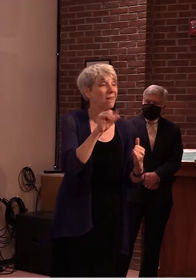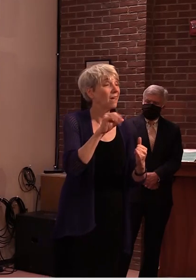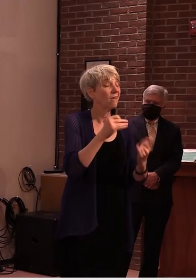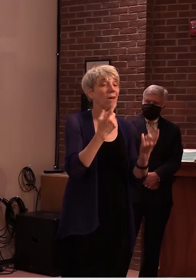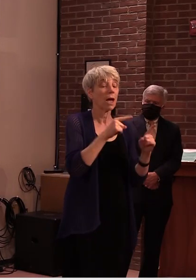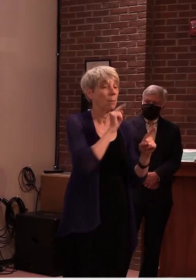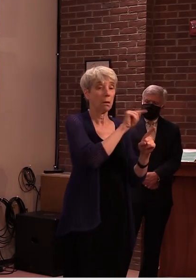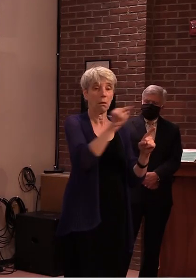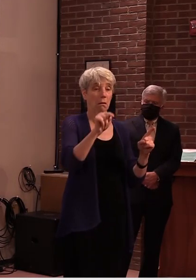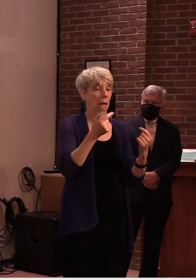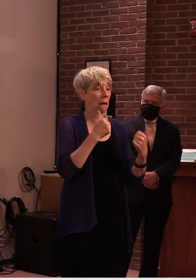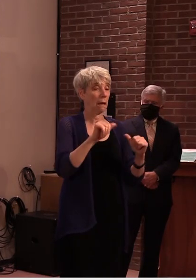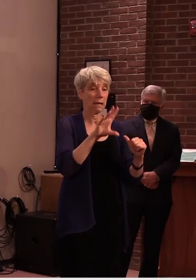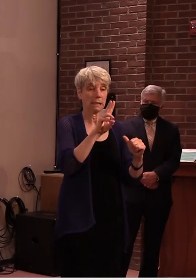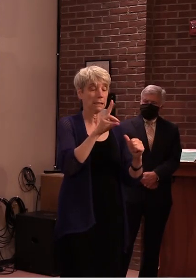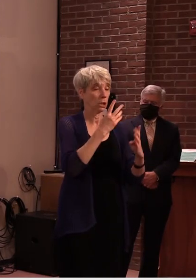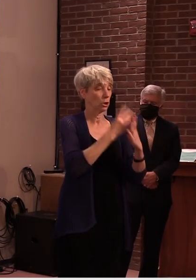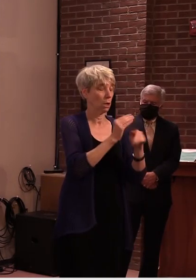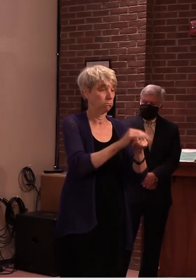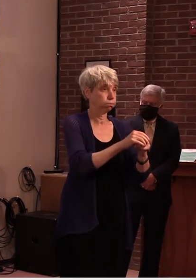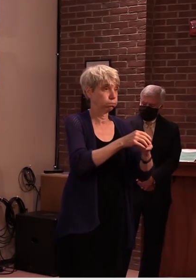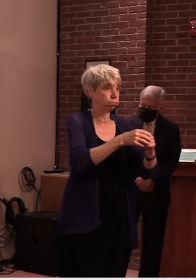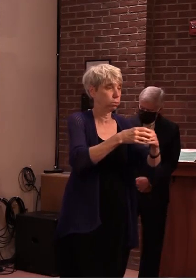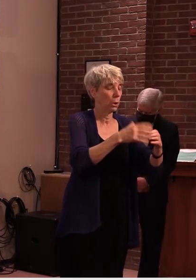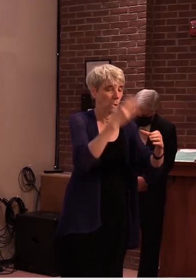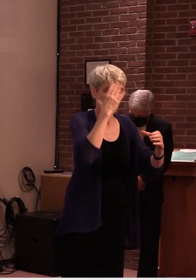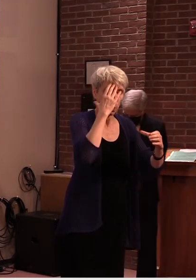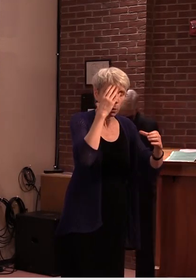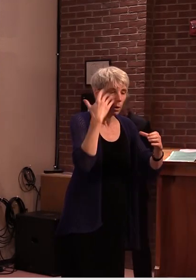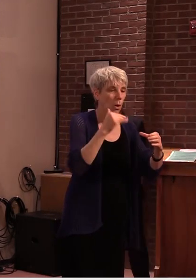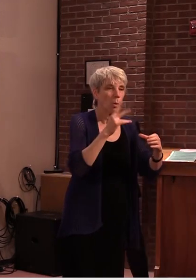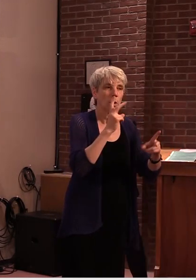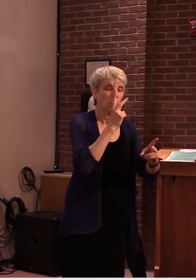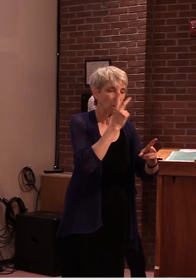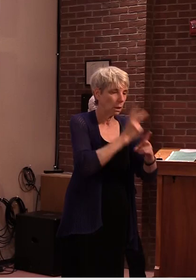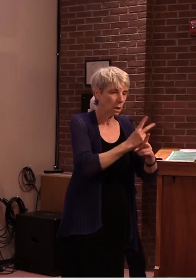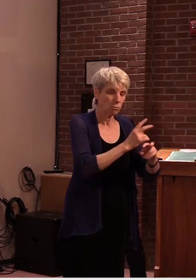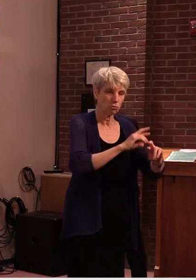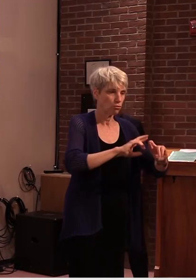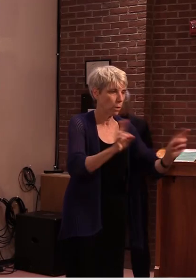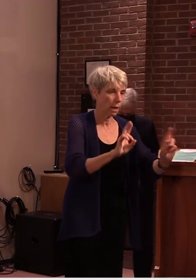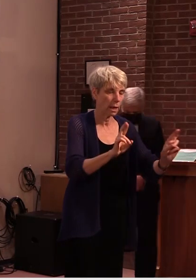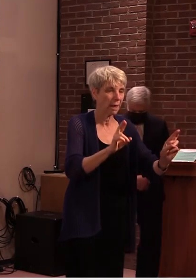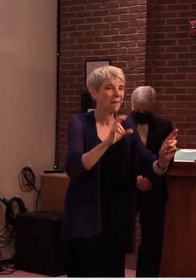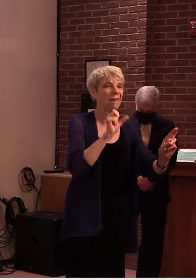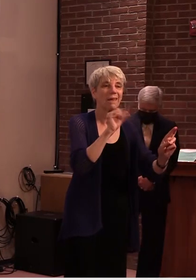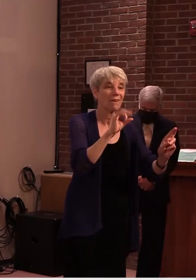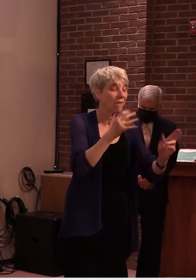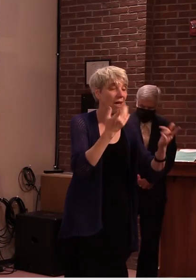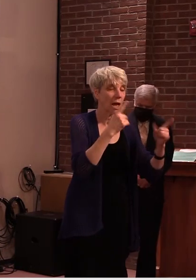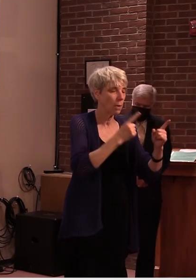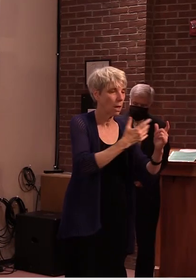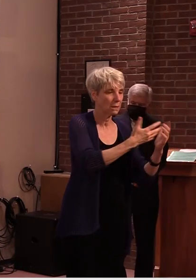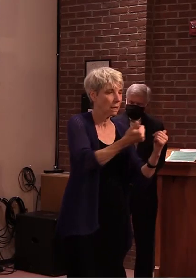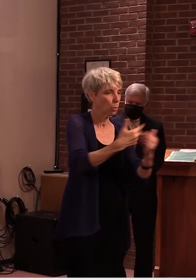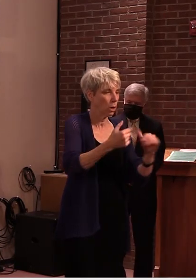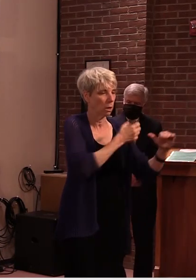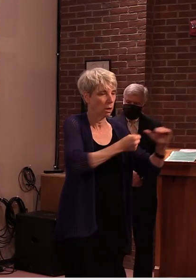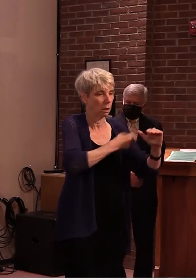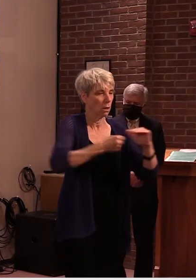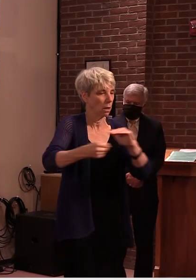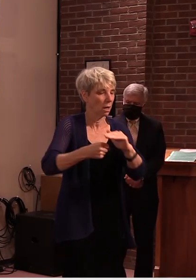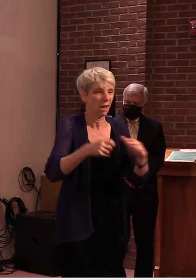to keep the space open for us to be able to manage those outbreaks so we don't get a situation that looks like uh